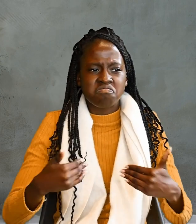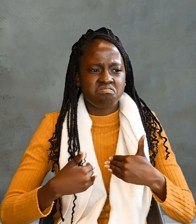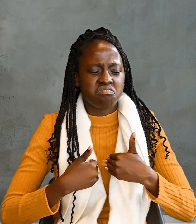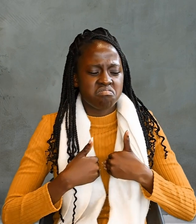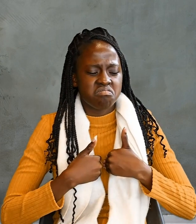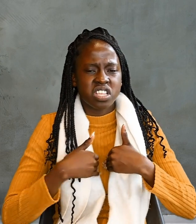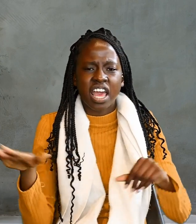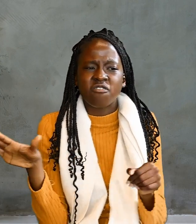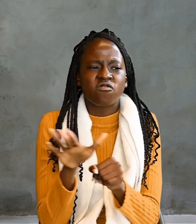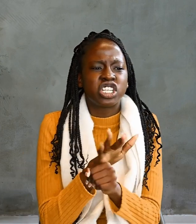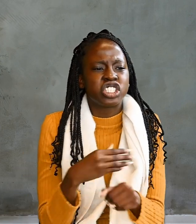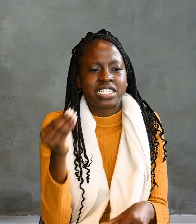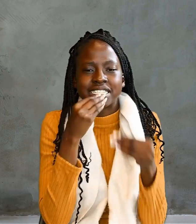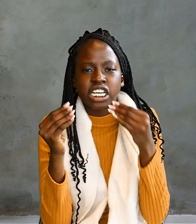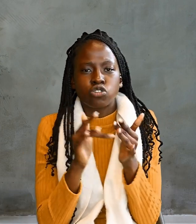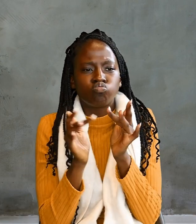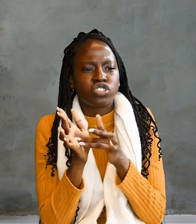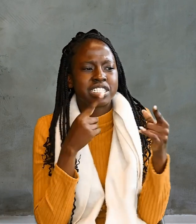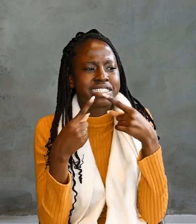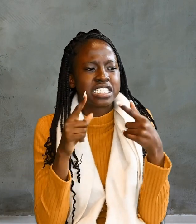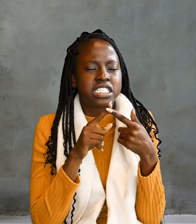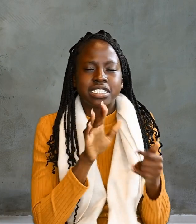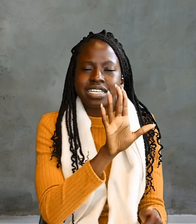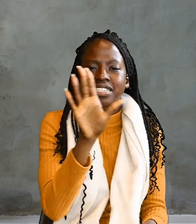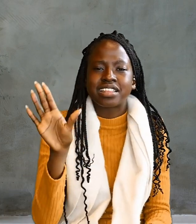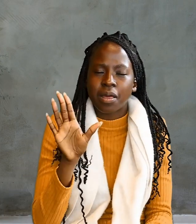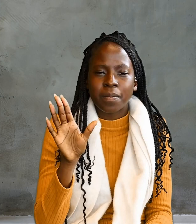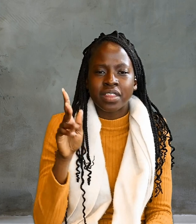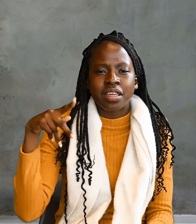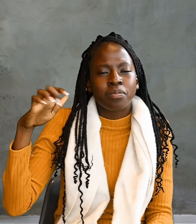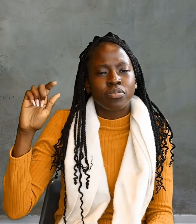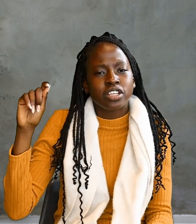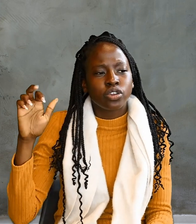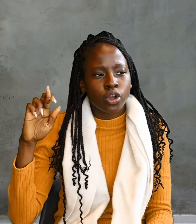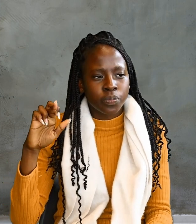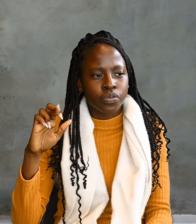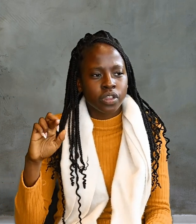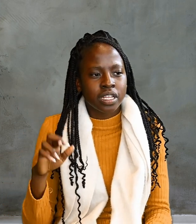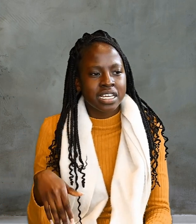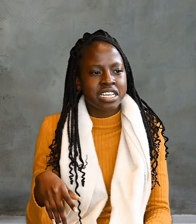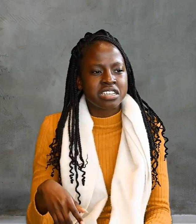When they had finished eating, Jesus said to Simon Peter, Simon,